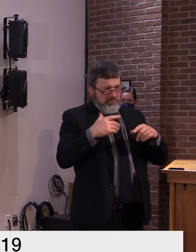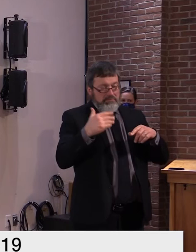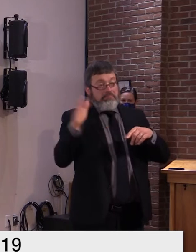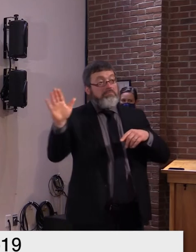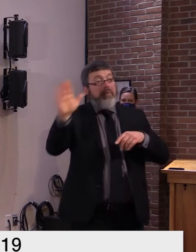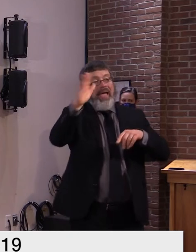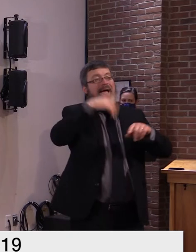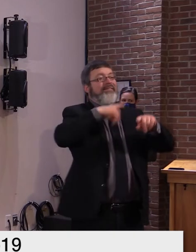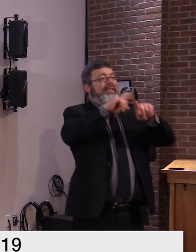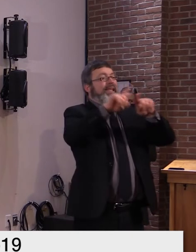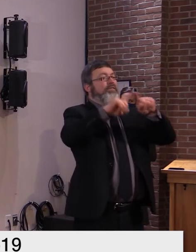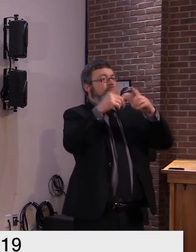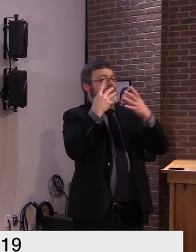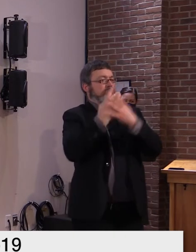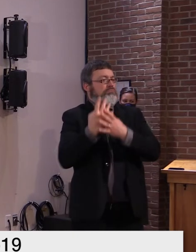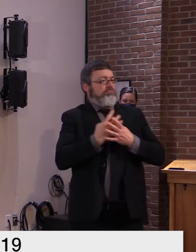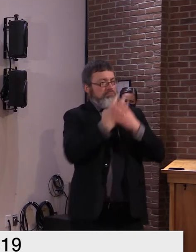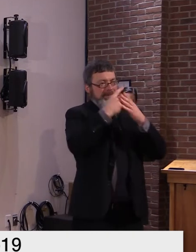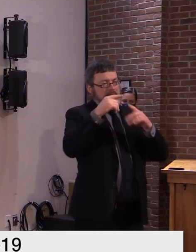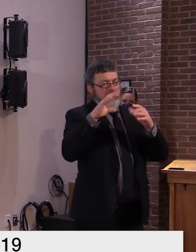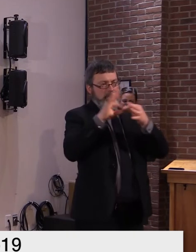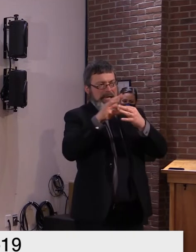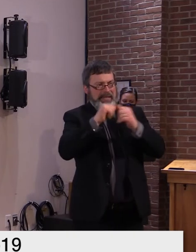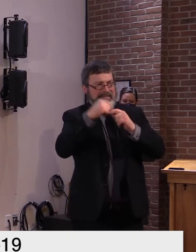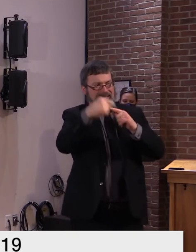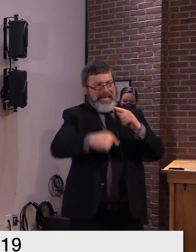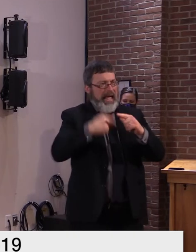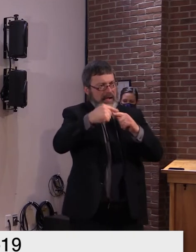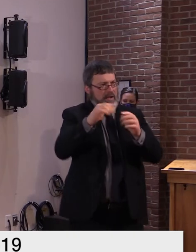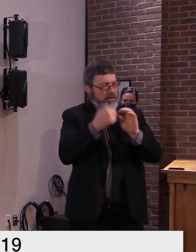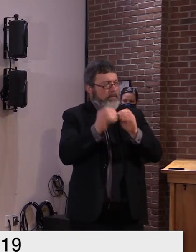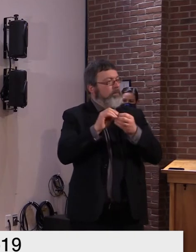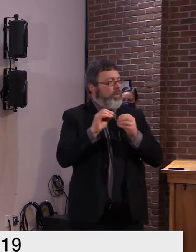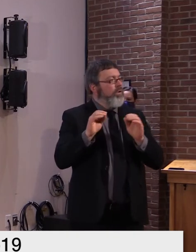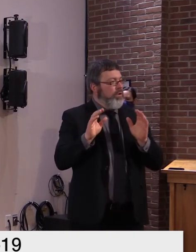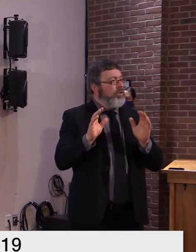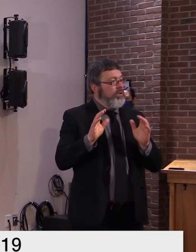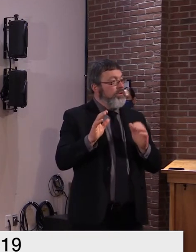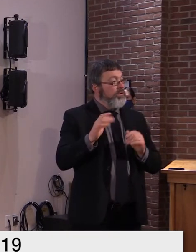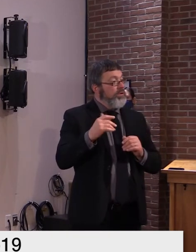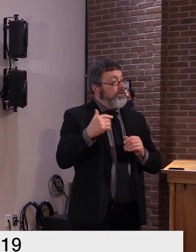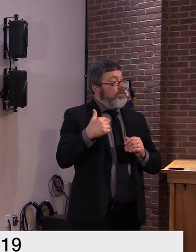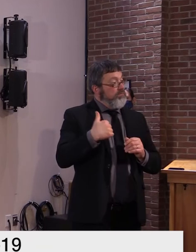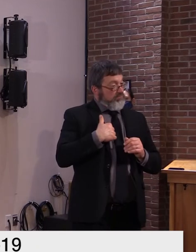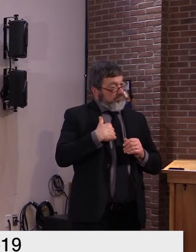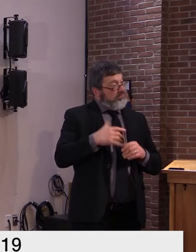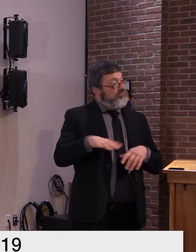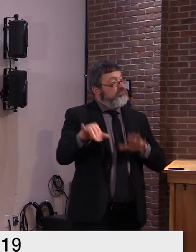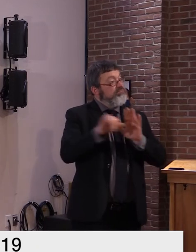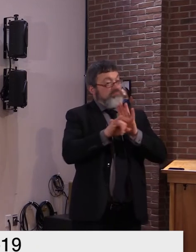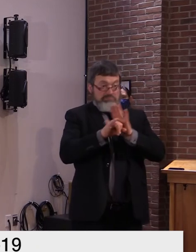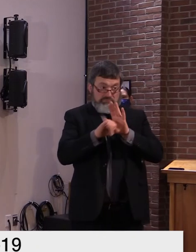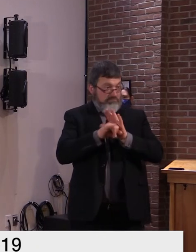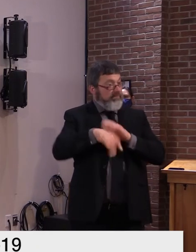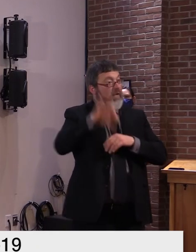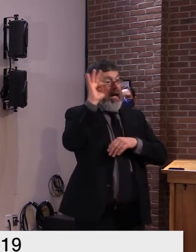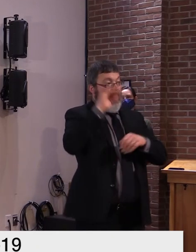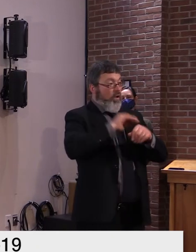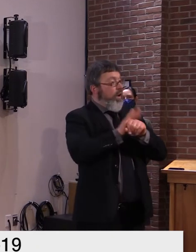And again, we seem to be finding the virus when we need to and acting appropriately.